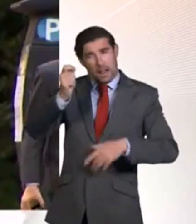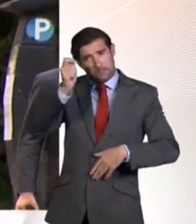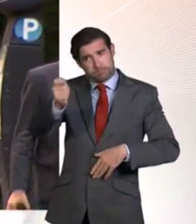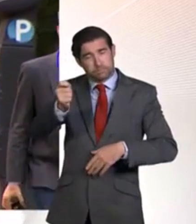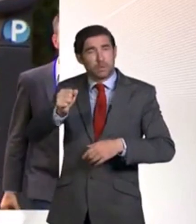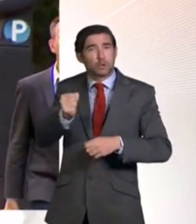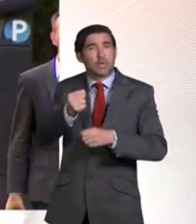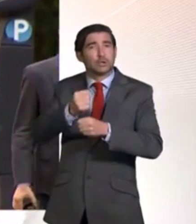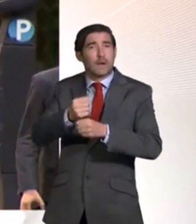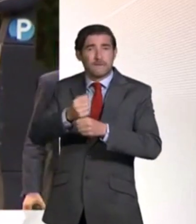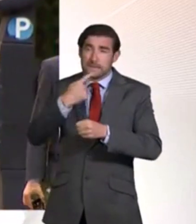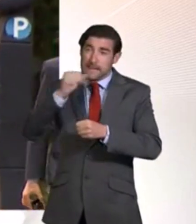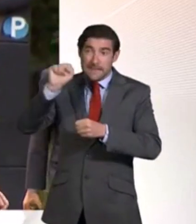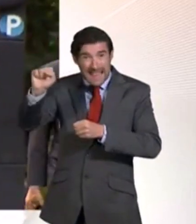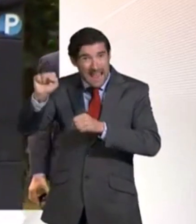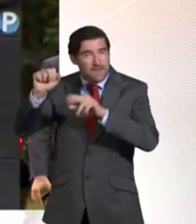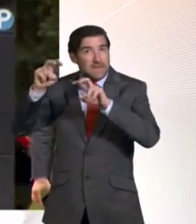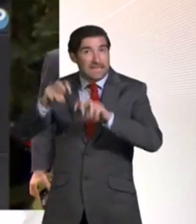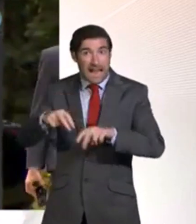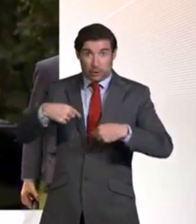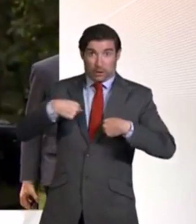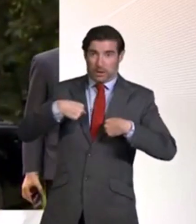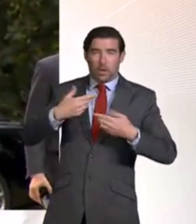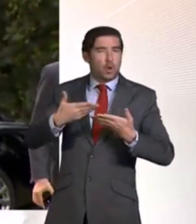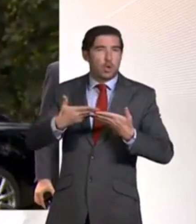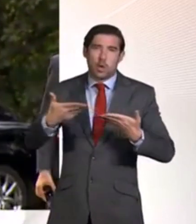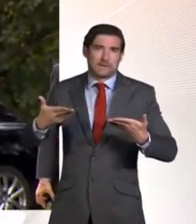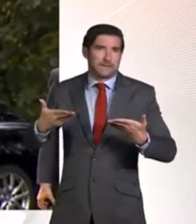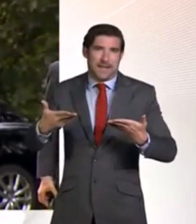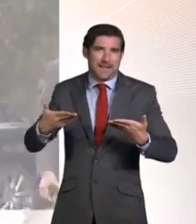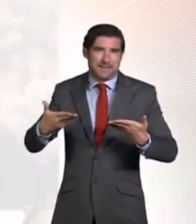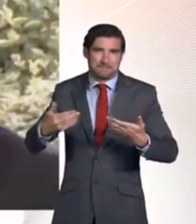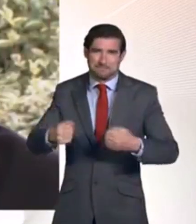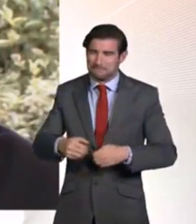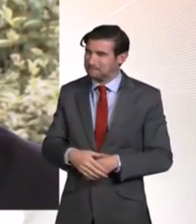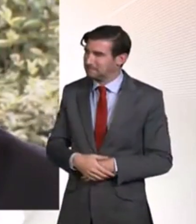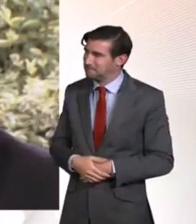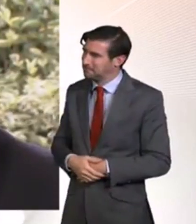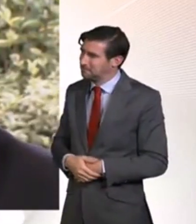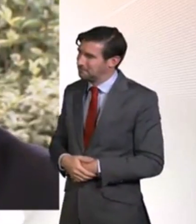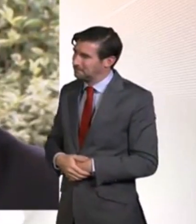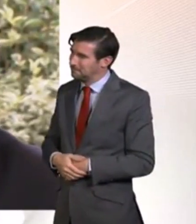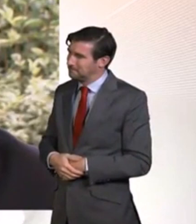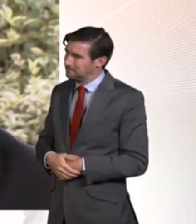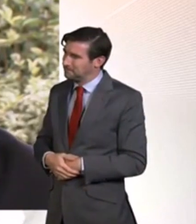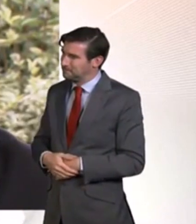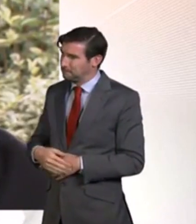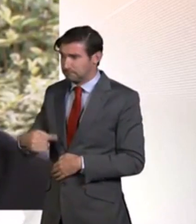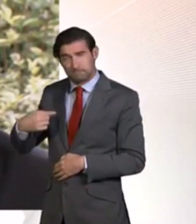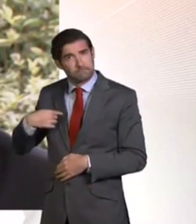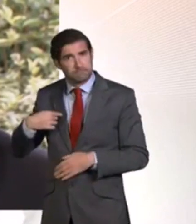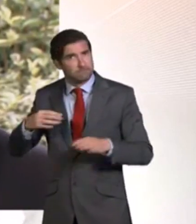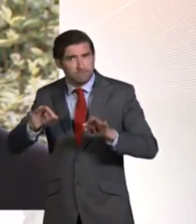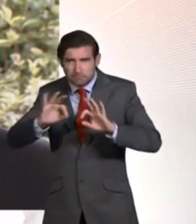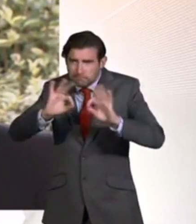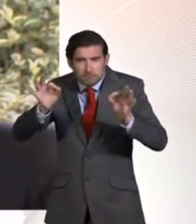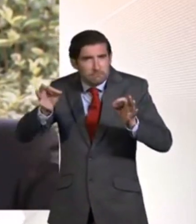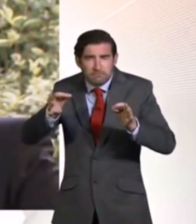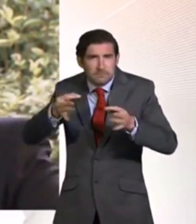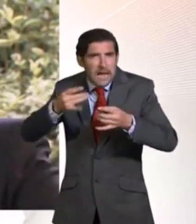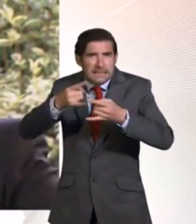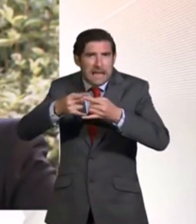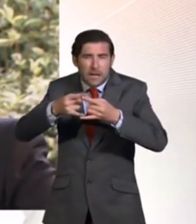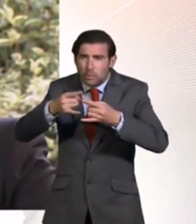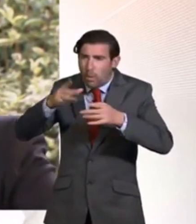process over the complaints, which he described as unjust. I have not sexually harassed anyone, and I